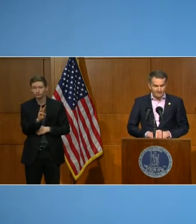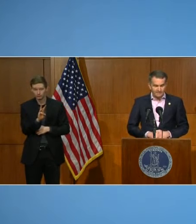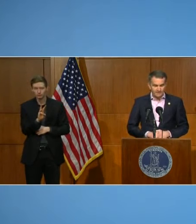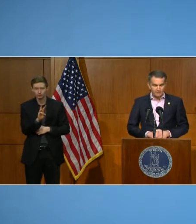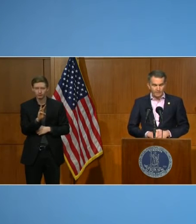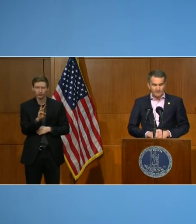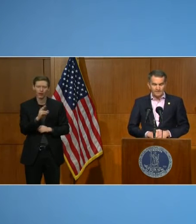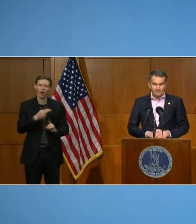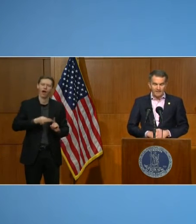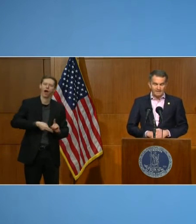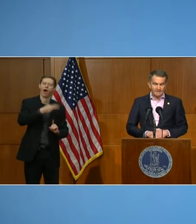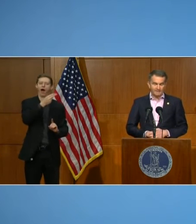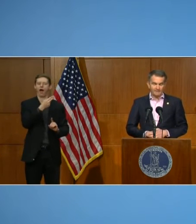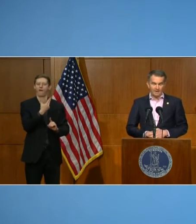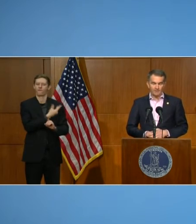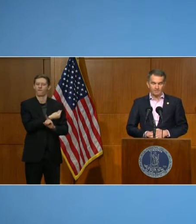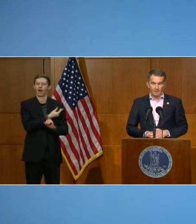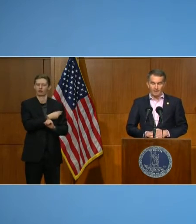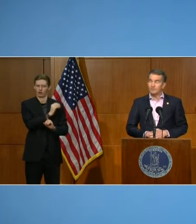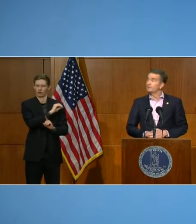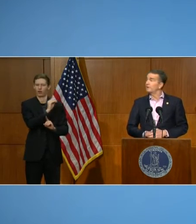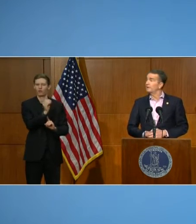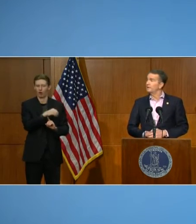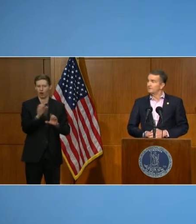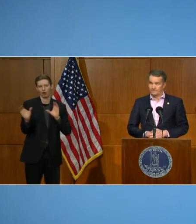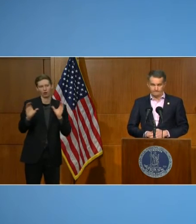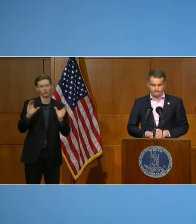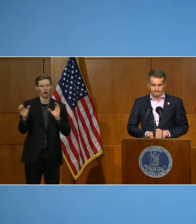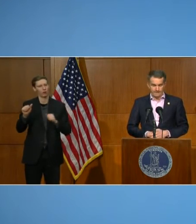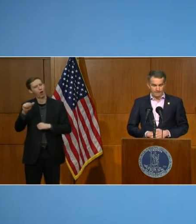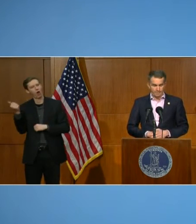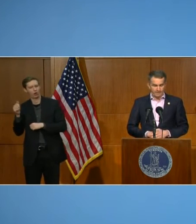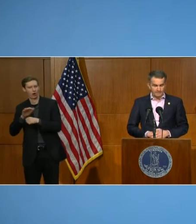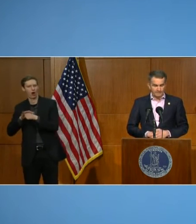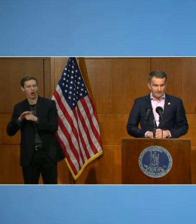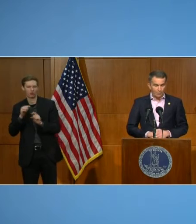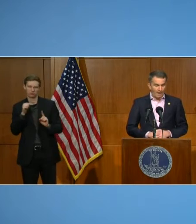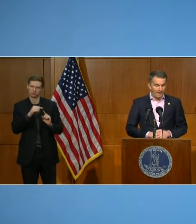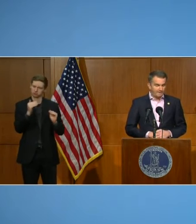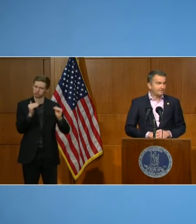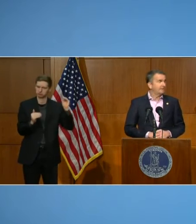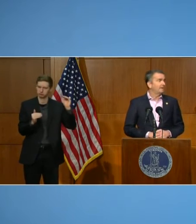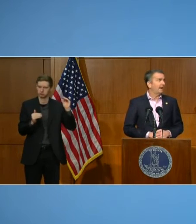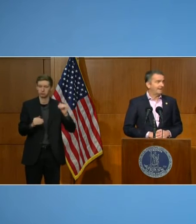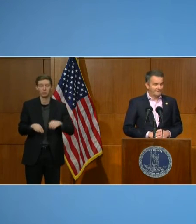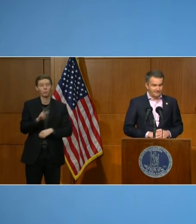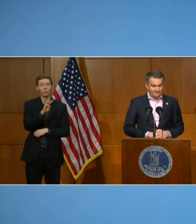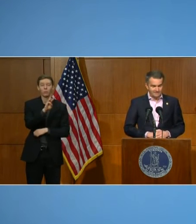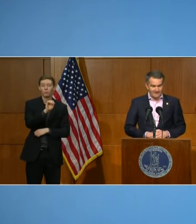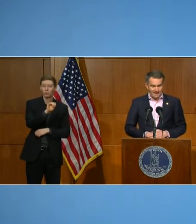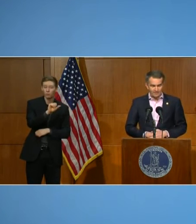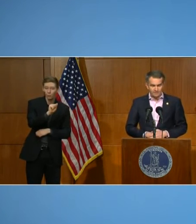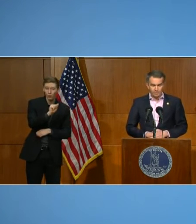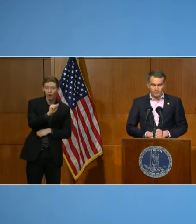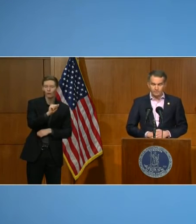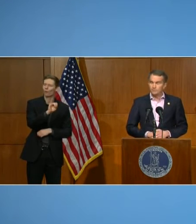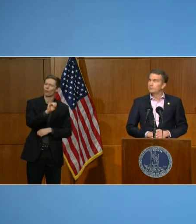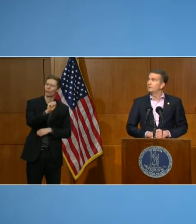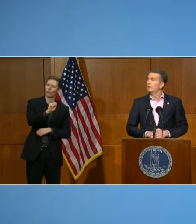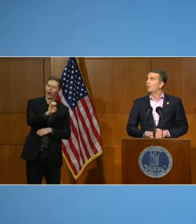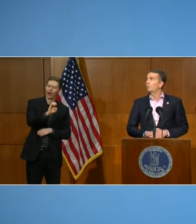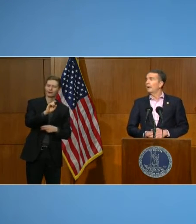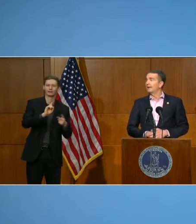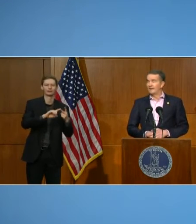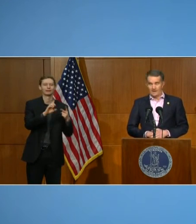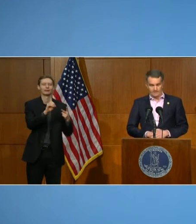higher vaccination rate than many of our populous areas. Places like Wise and Dickinson counties, Bristol